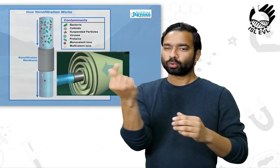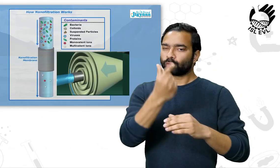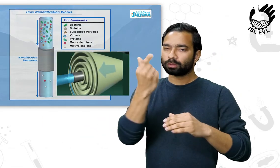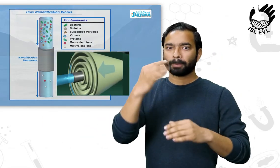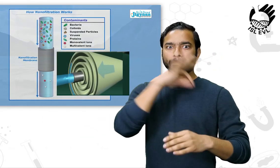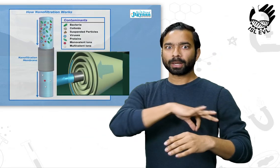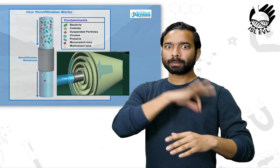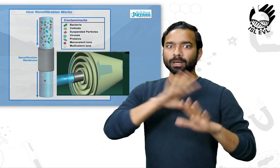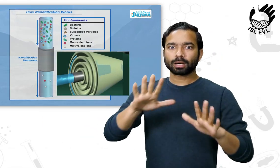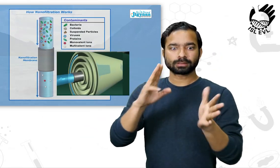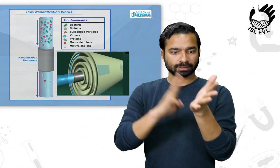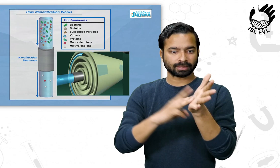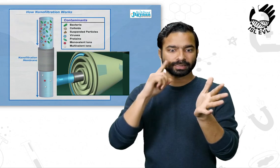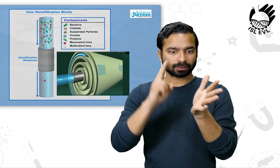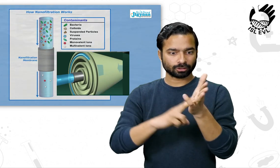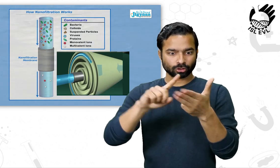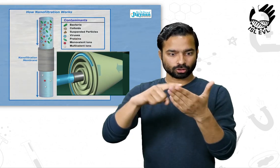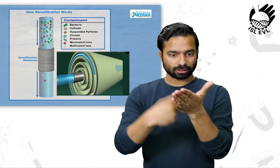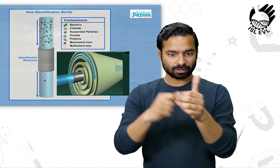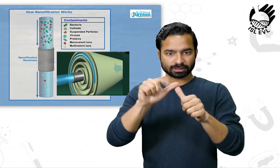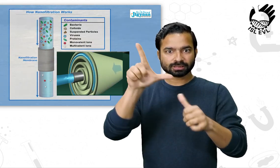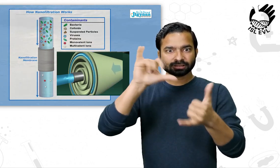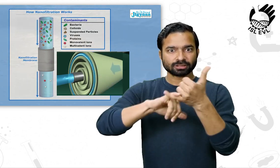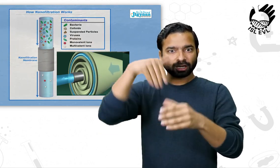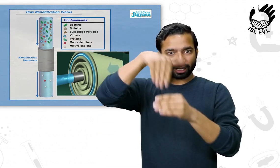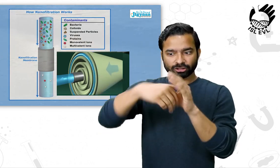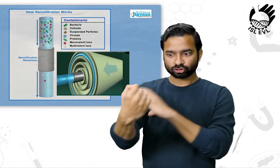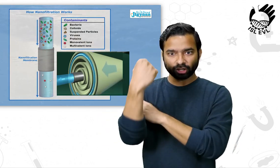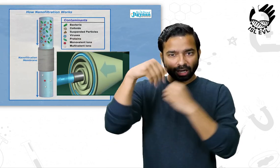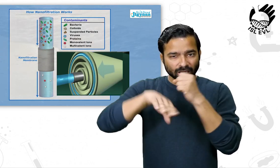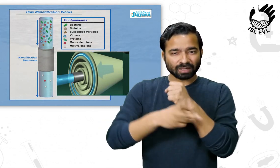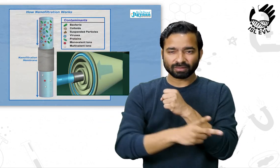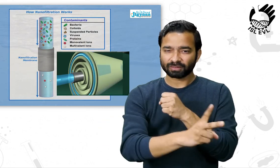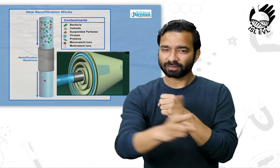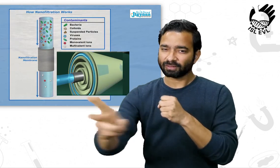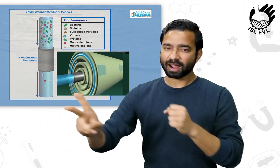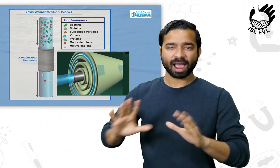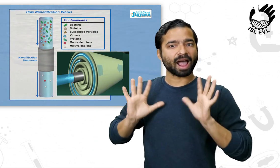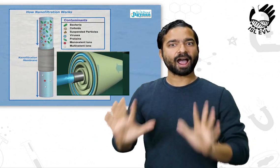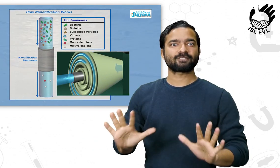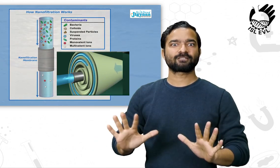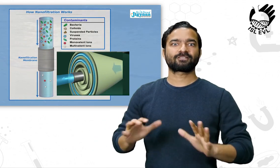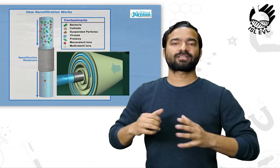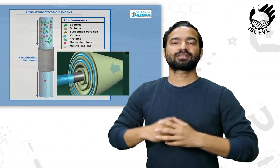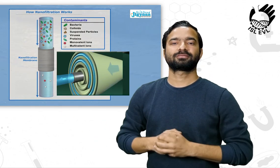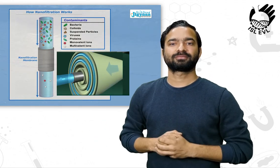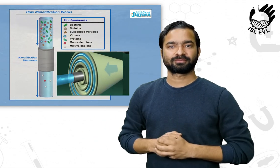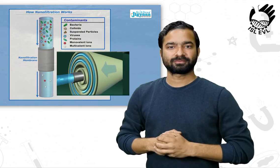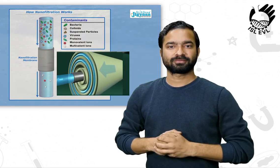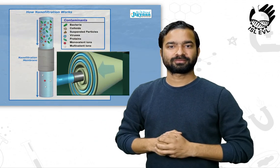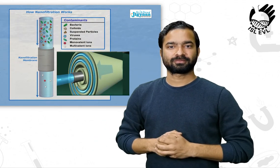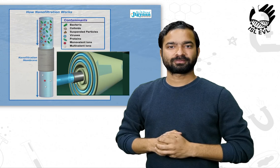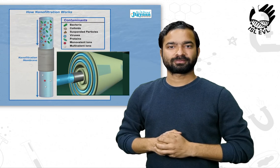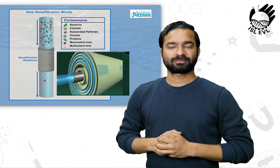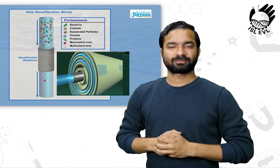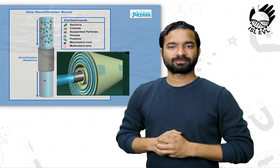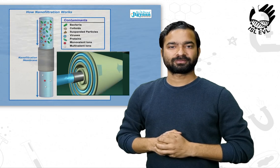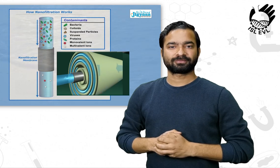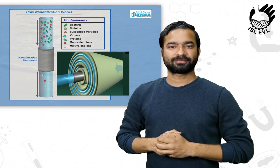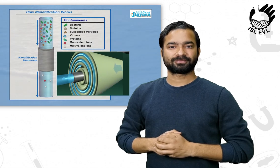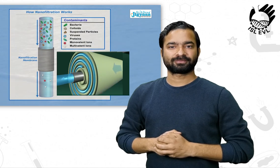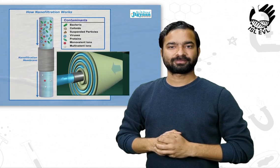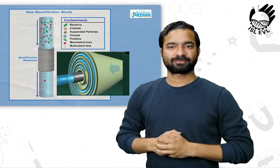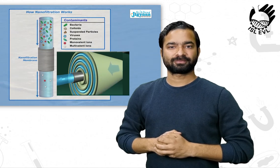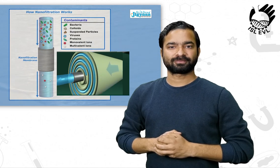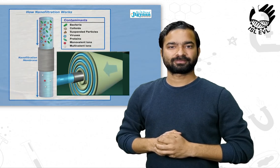minerals like calcium, magnesium, sodium, potassium, and phosphorus in the water which